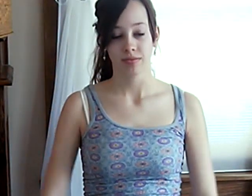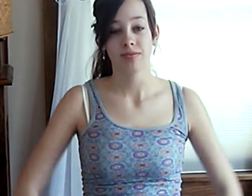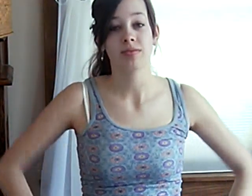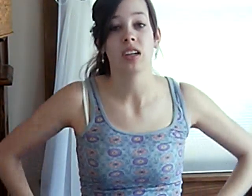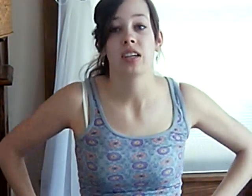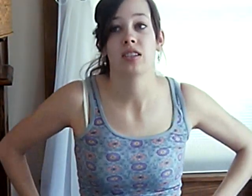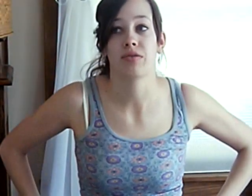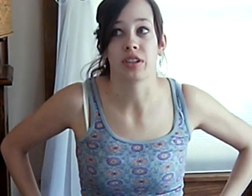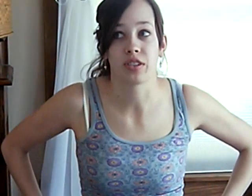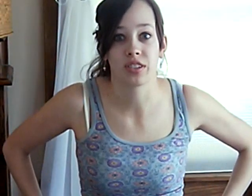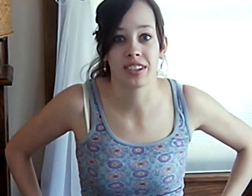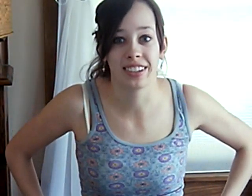It's a verse.